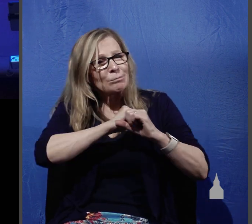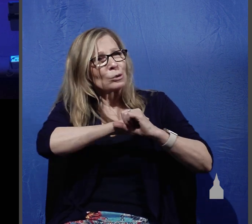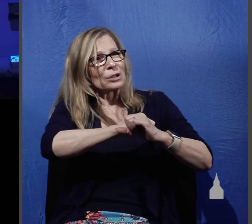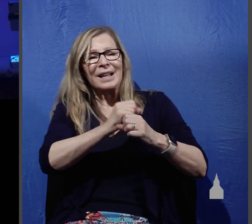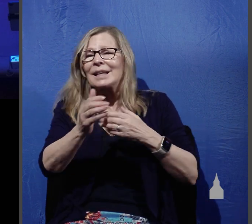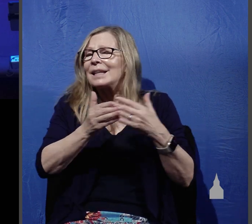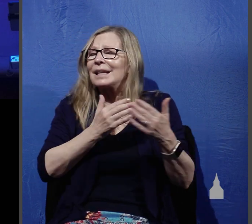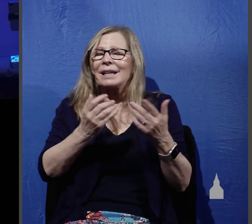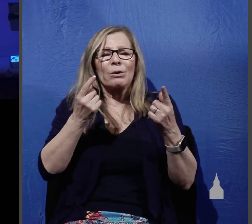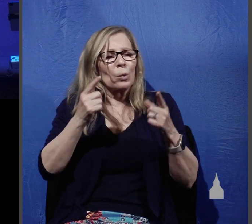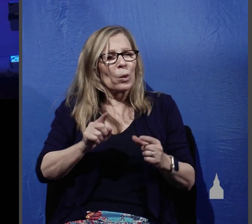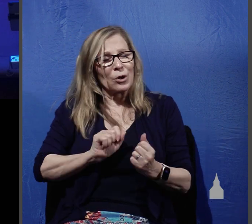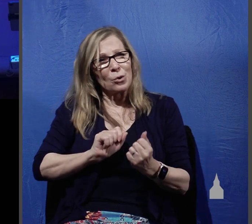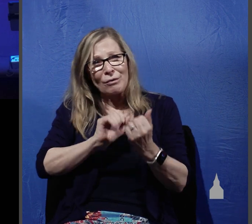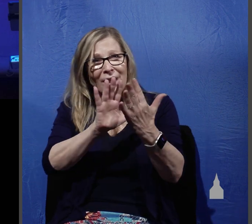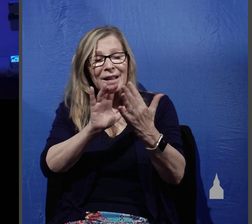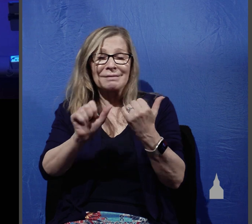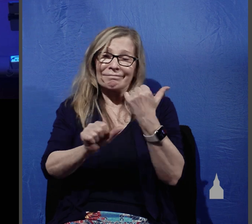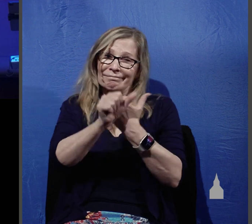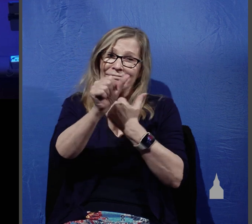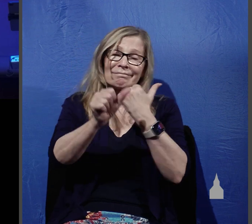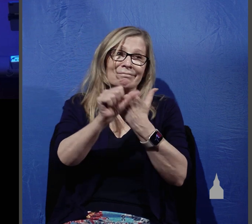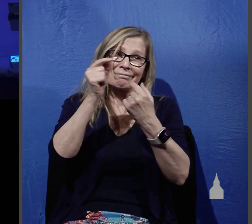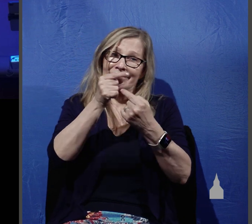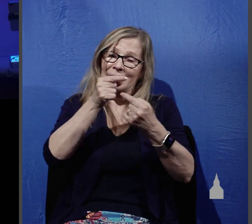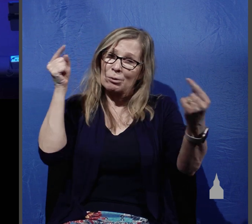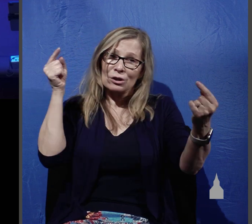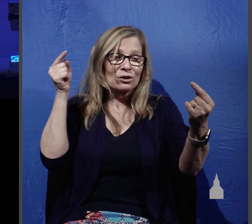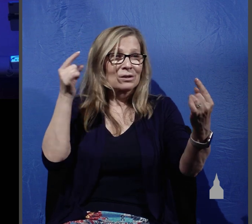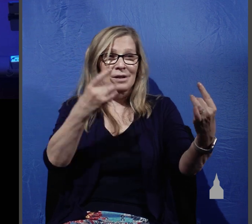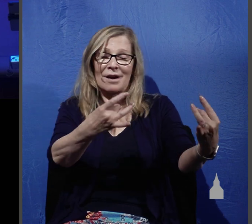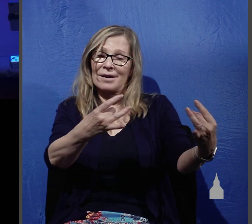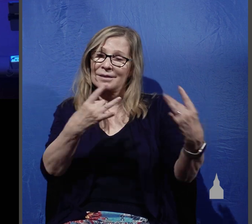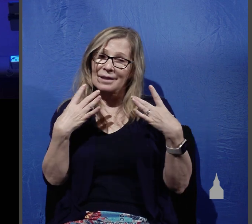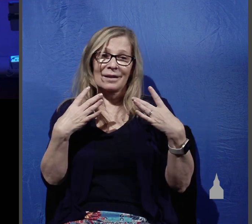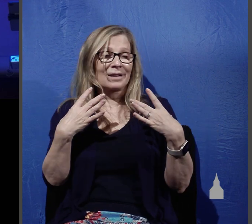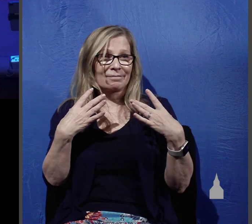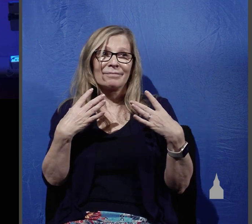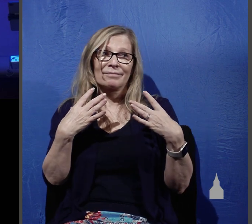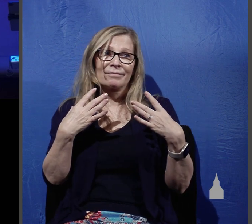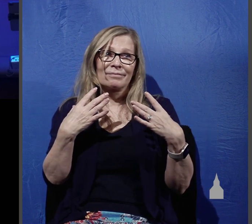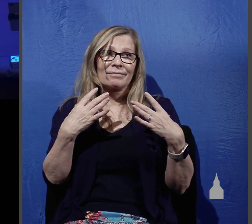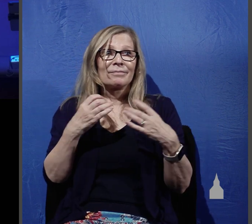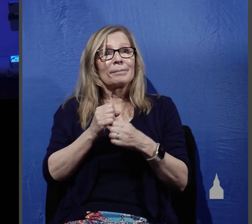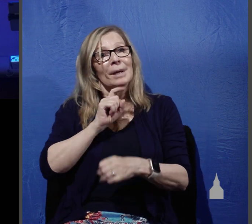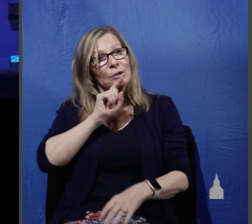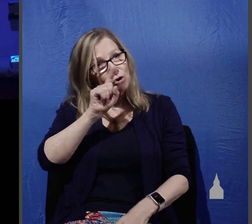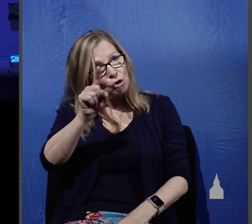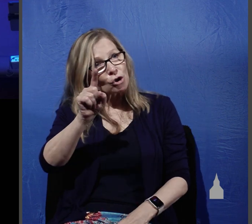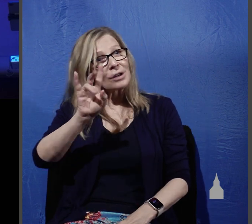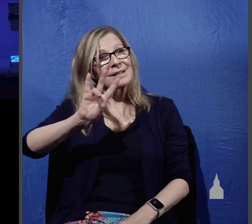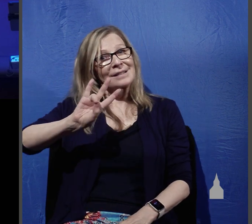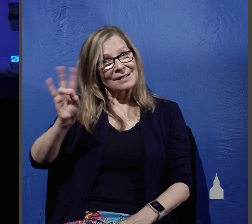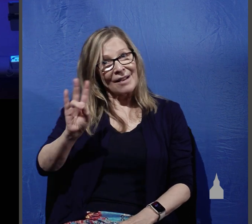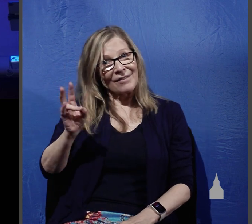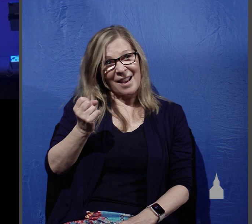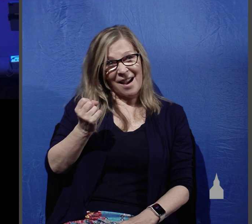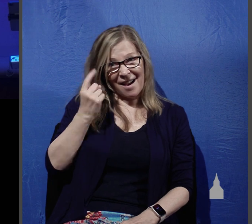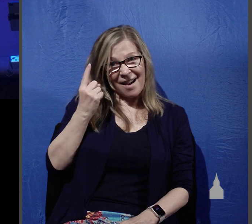dangerous opposition and hostility from unbelievers and to make sure that these 70 understand just how much